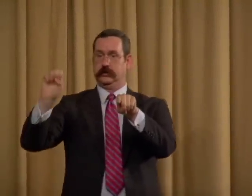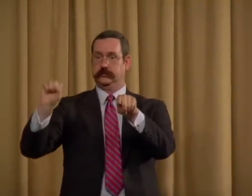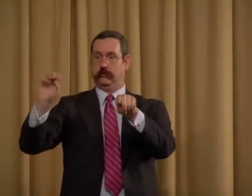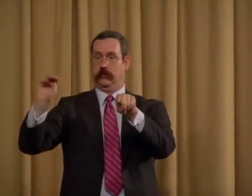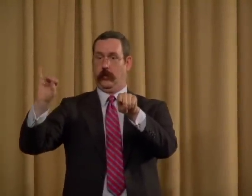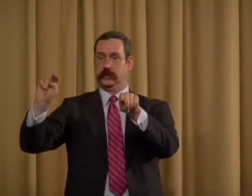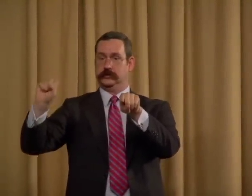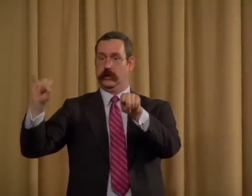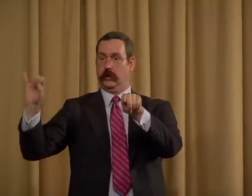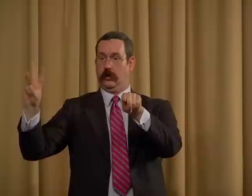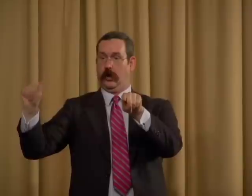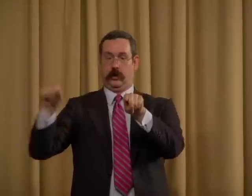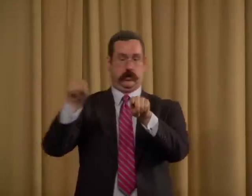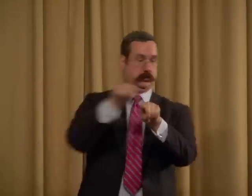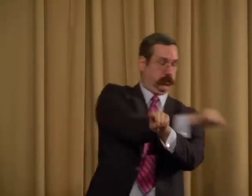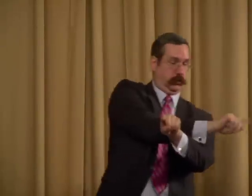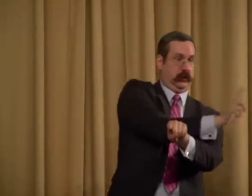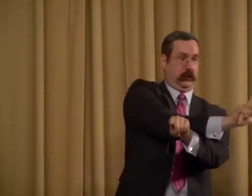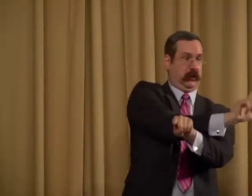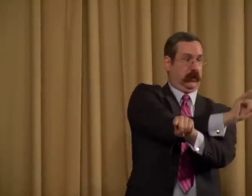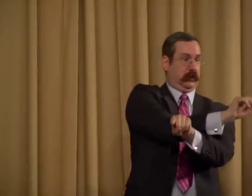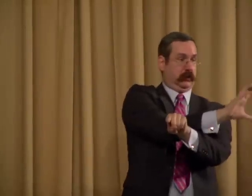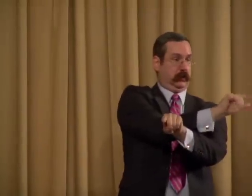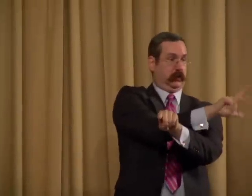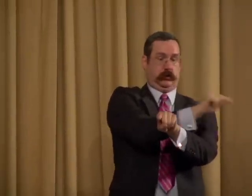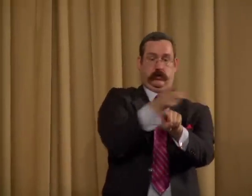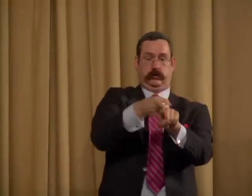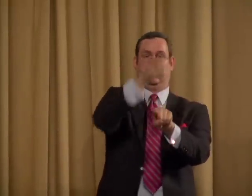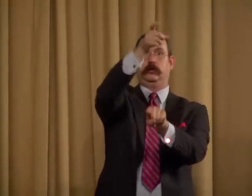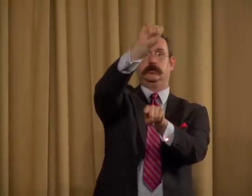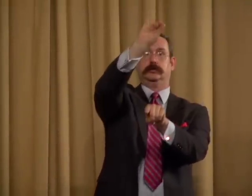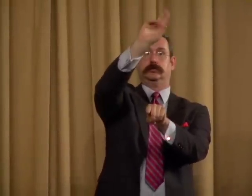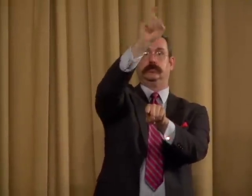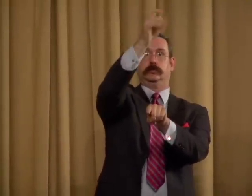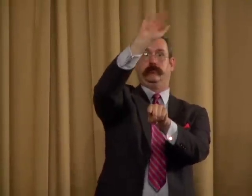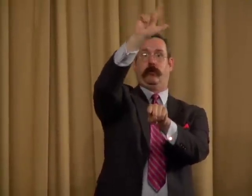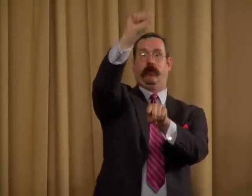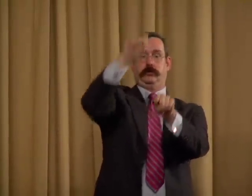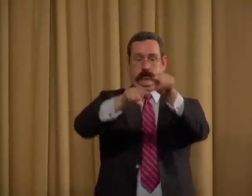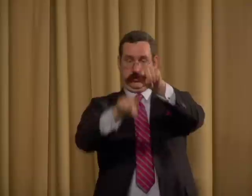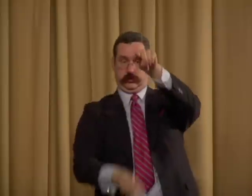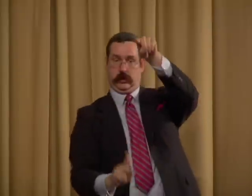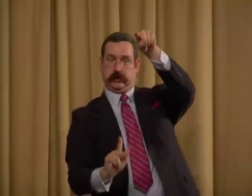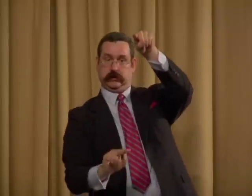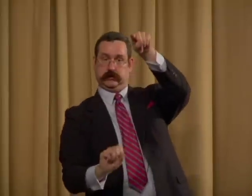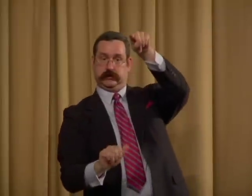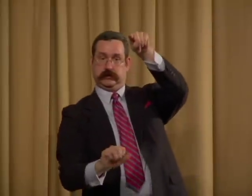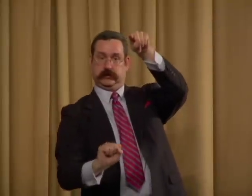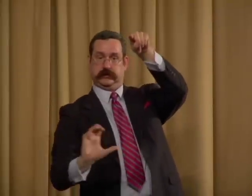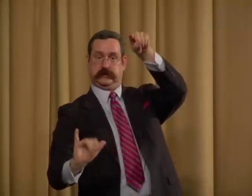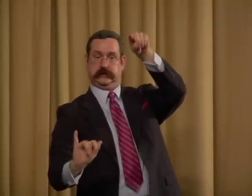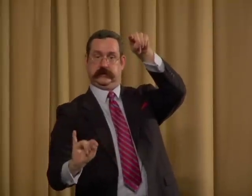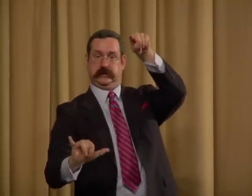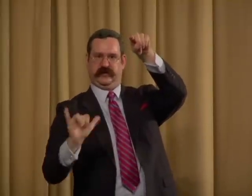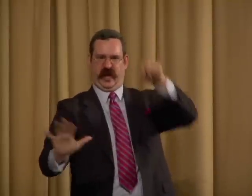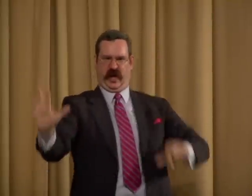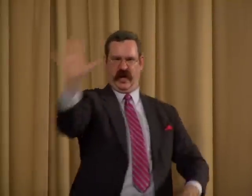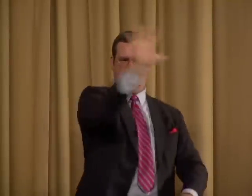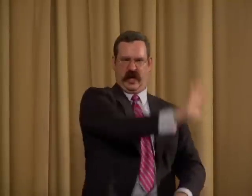from Omaha to Des Moines, Iowa, and then up to Lincoln, Nebraska, down to Sioux Falls, and